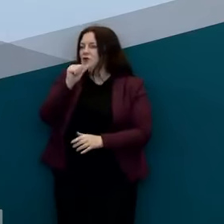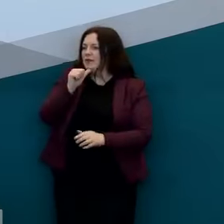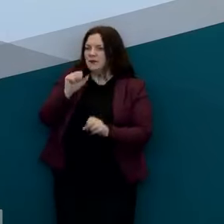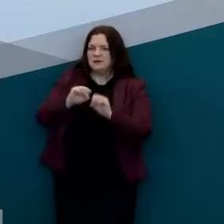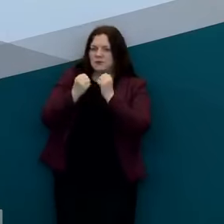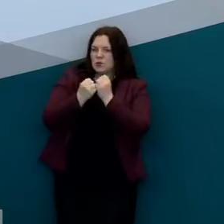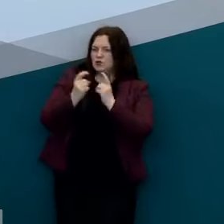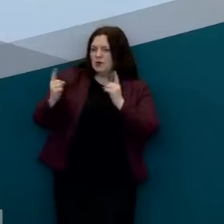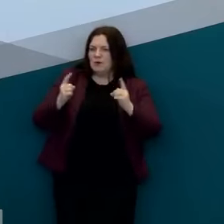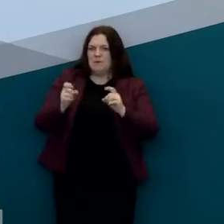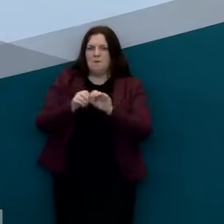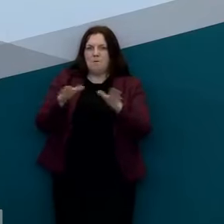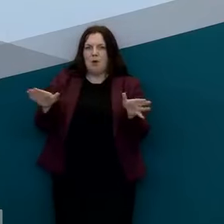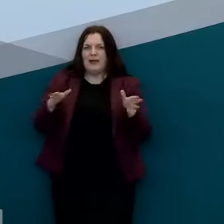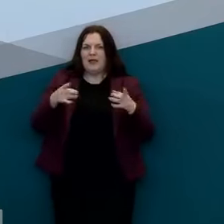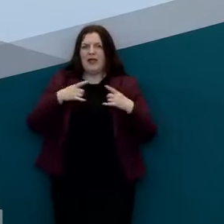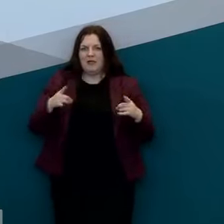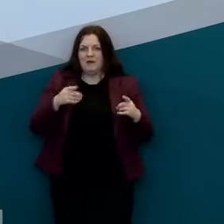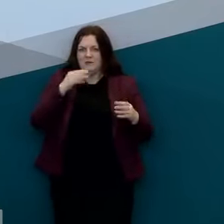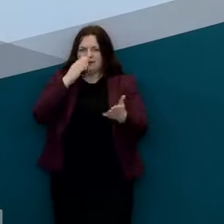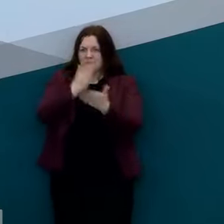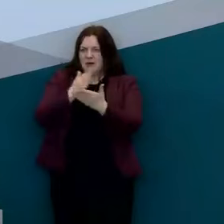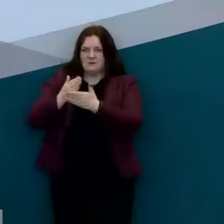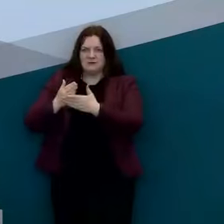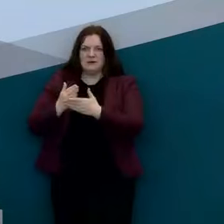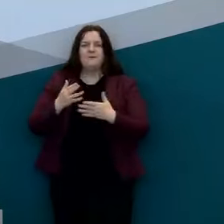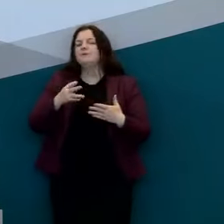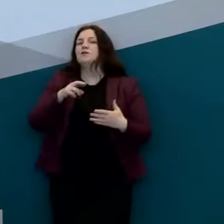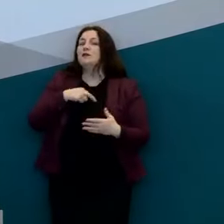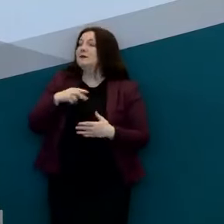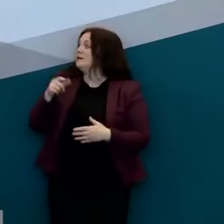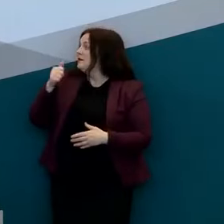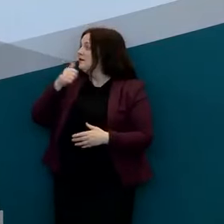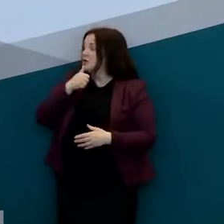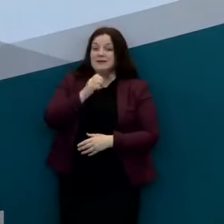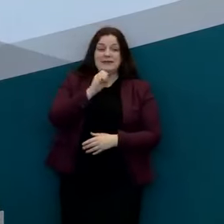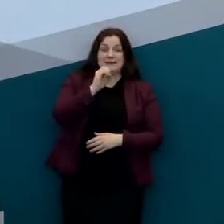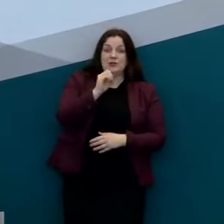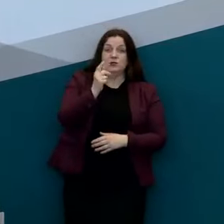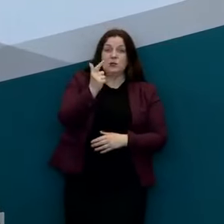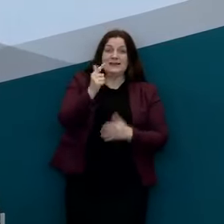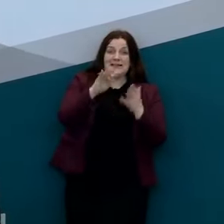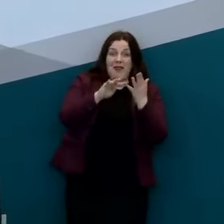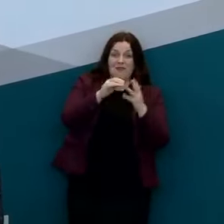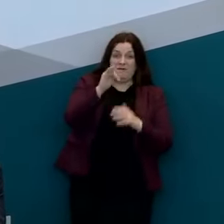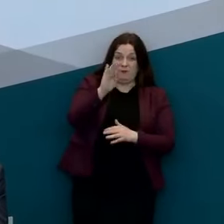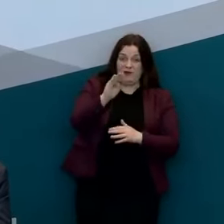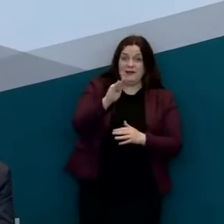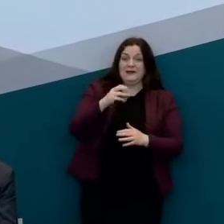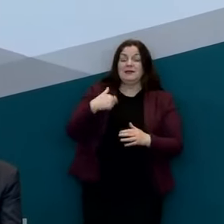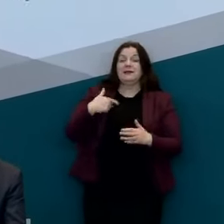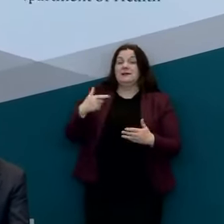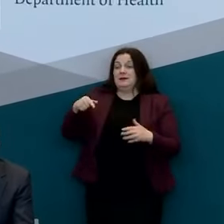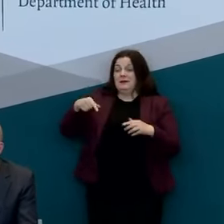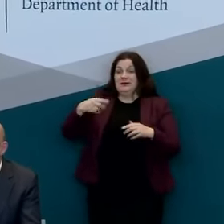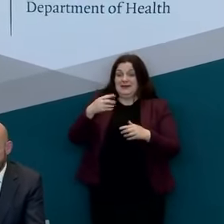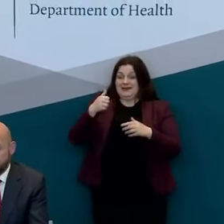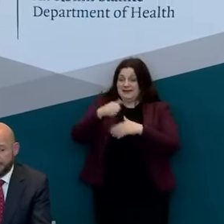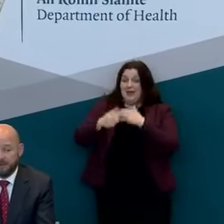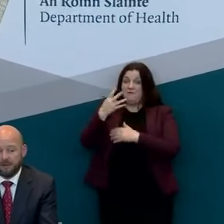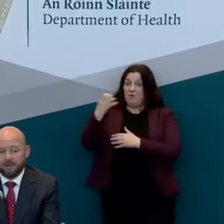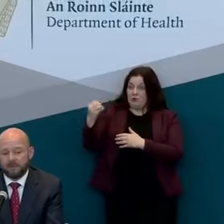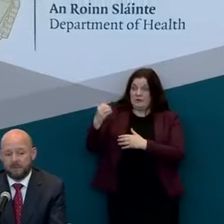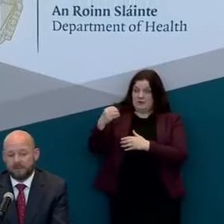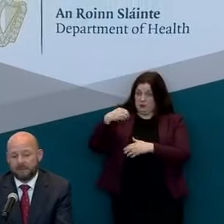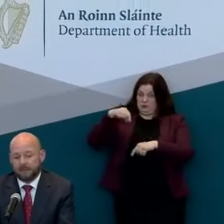put in place day zero is the 29th of February day 40 is today and what would have happened in